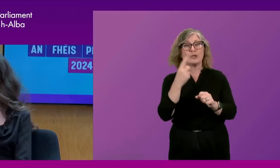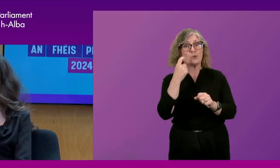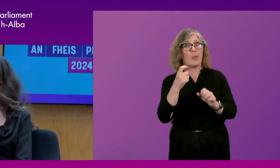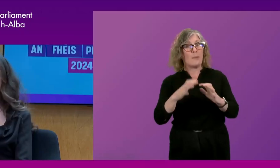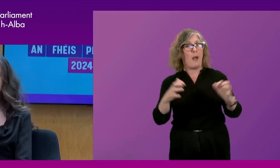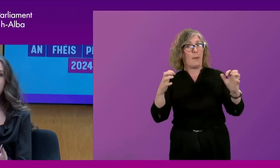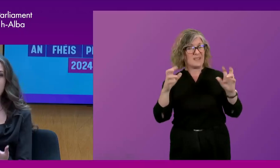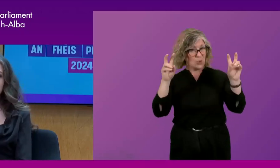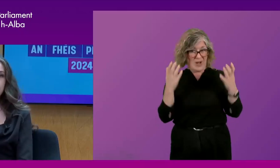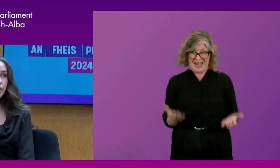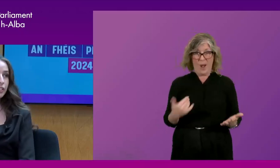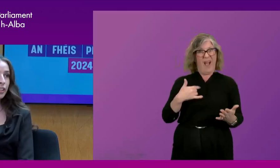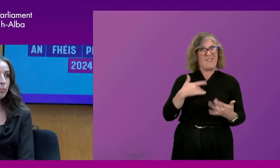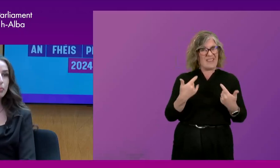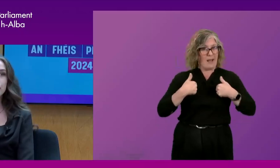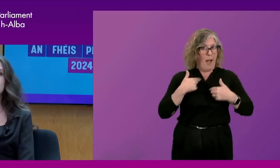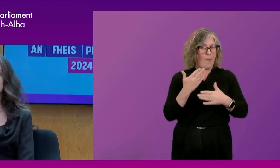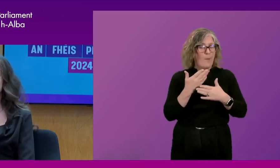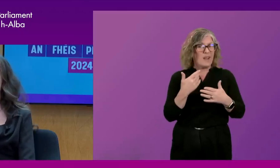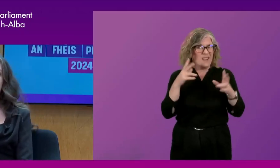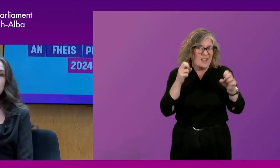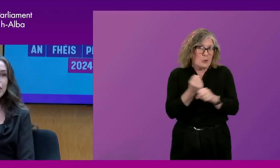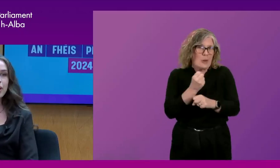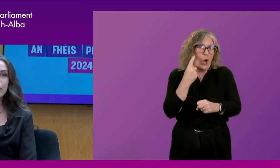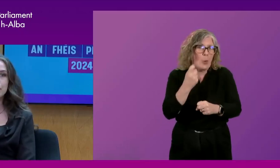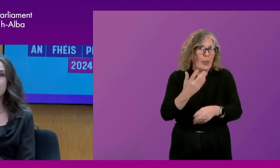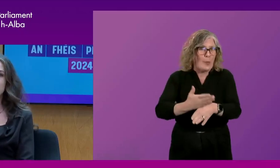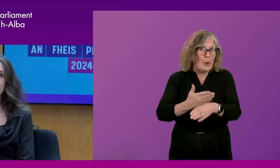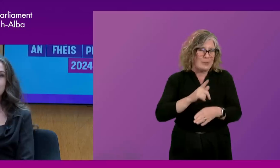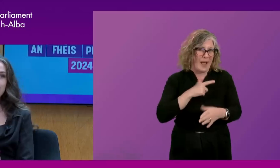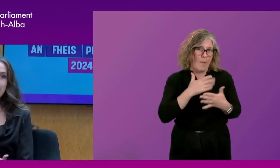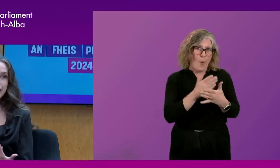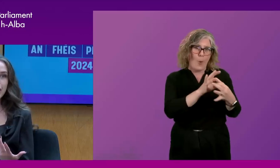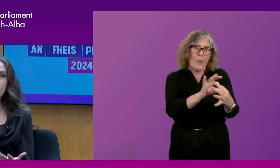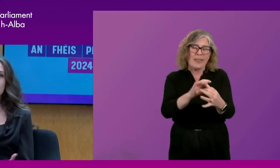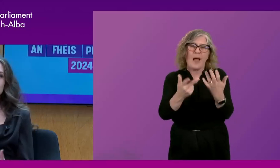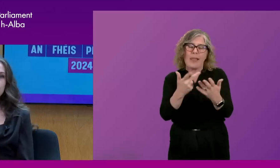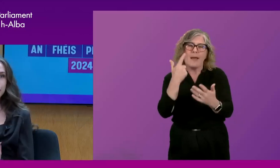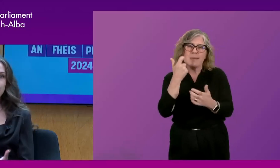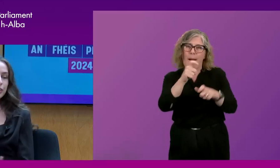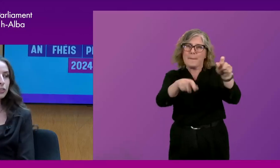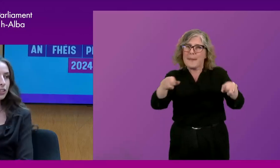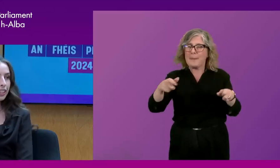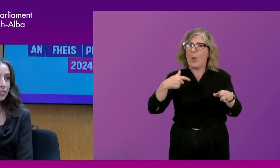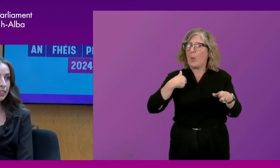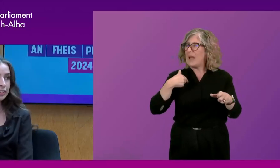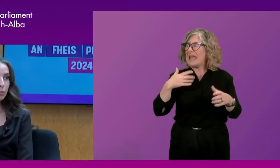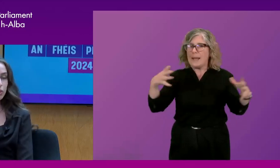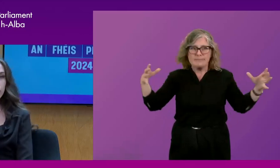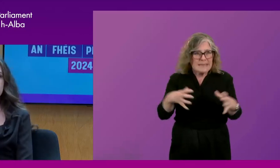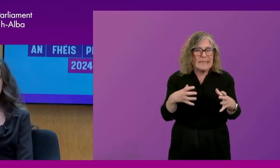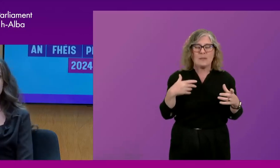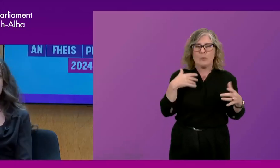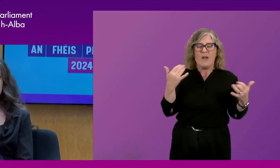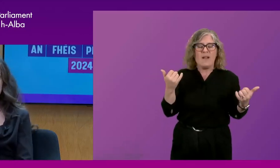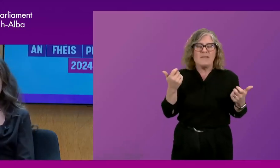youth work because I work with other young people and we meet up and we do fun social activities and